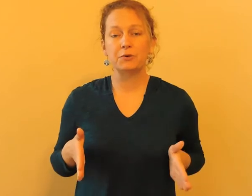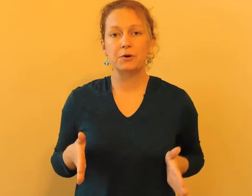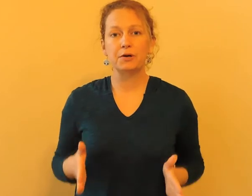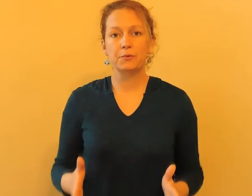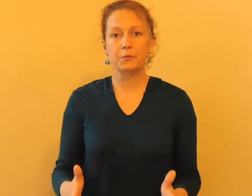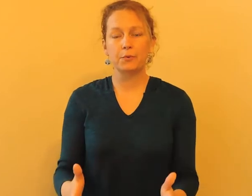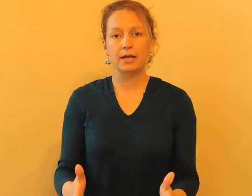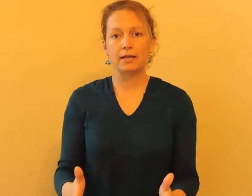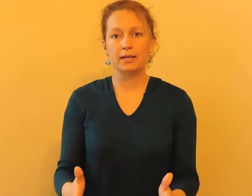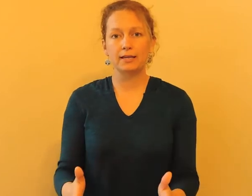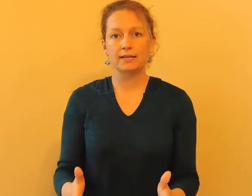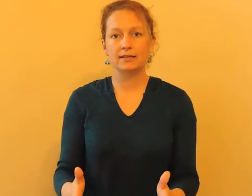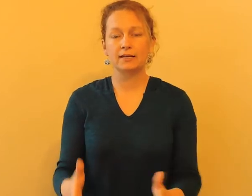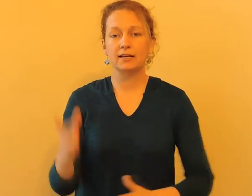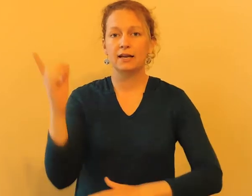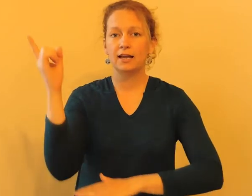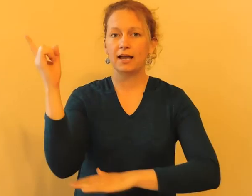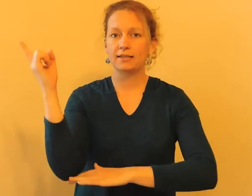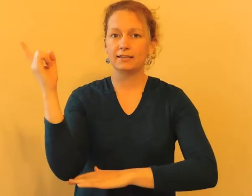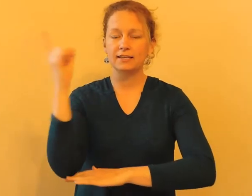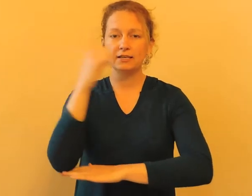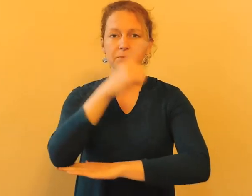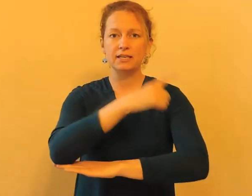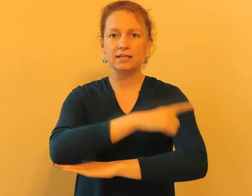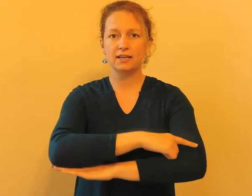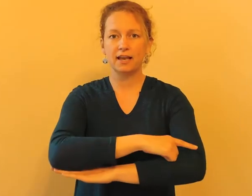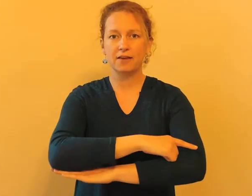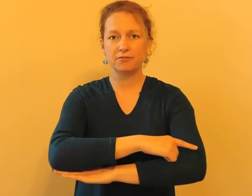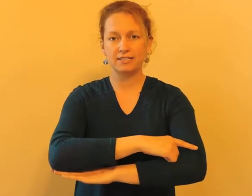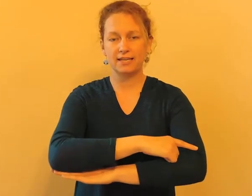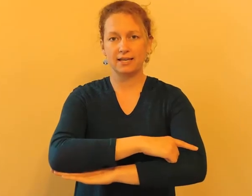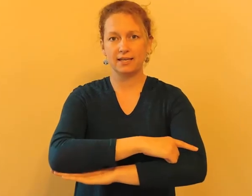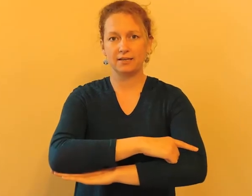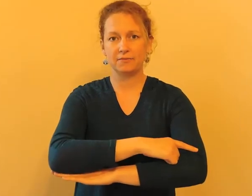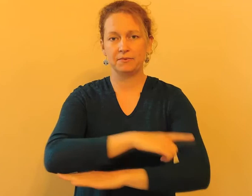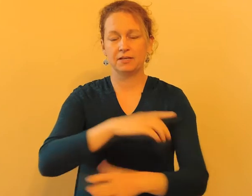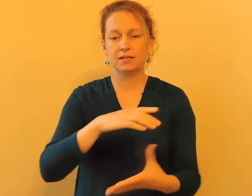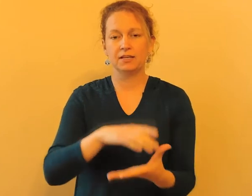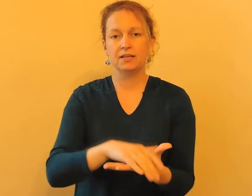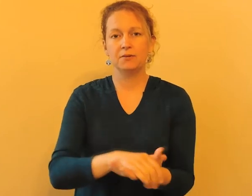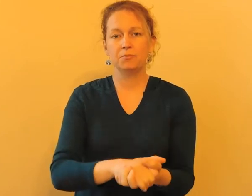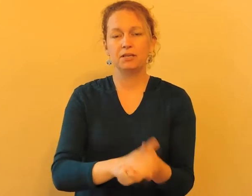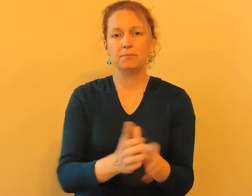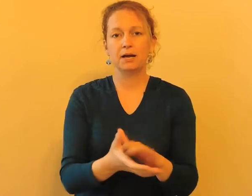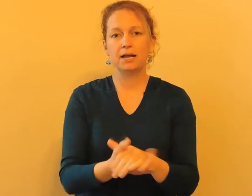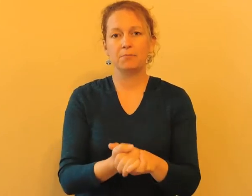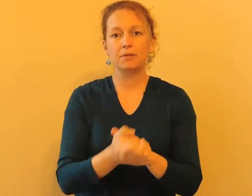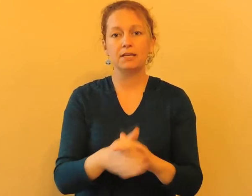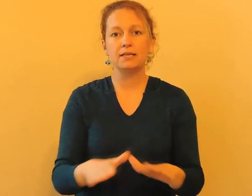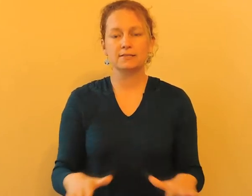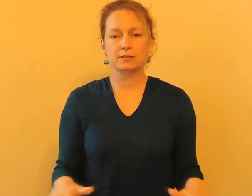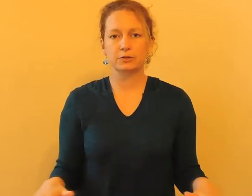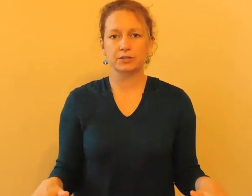your way, and lead me every day. Be my peace, Lord.